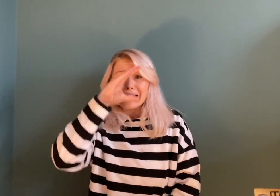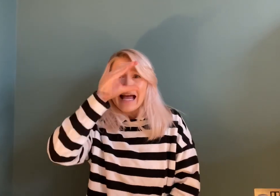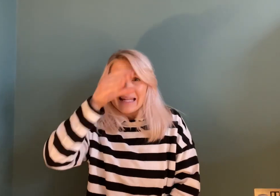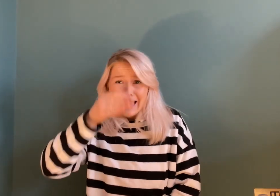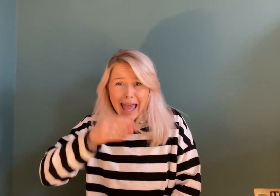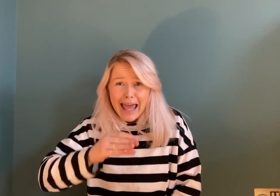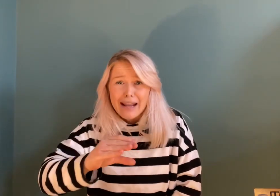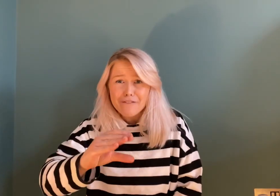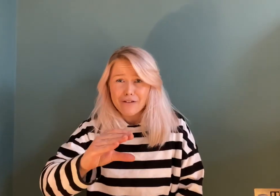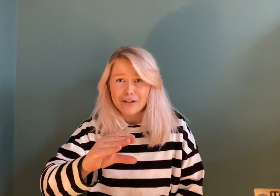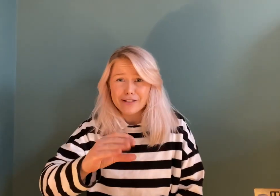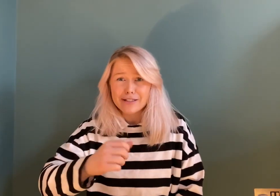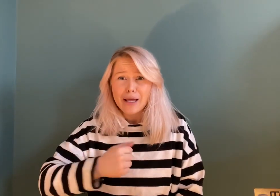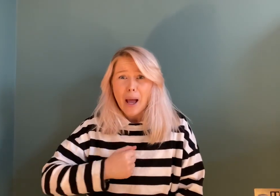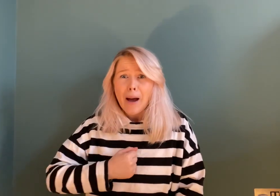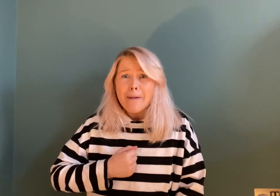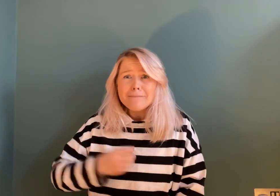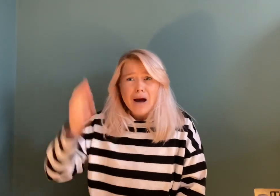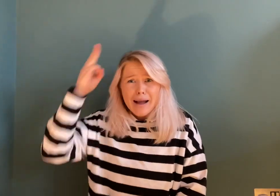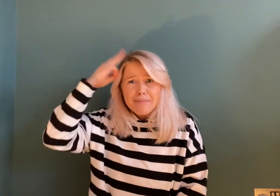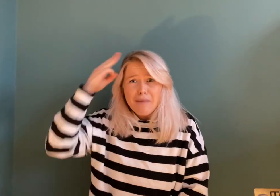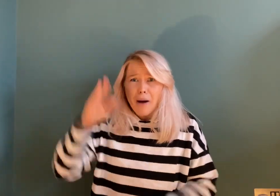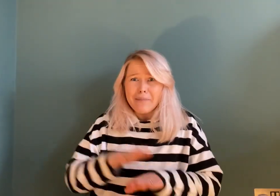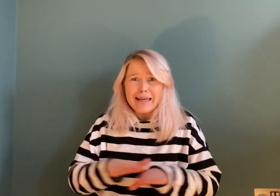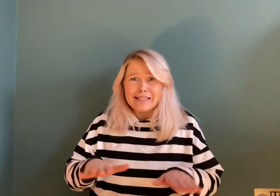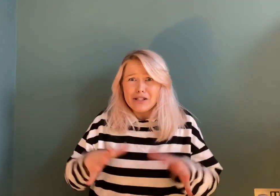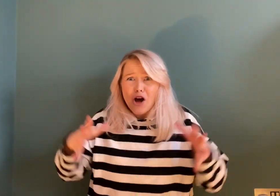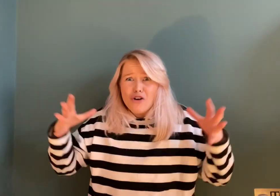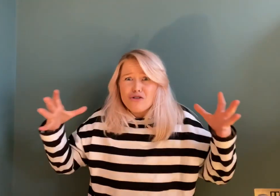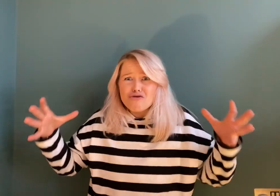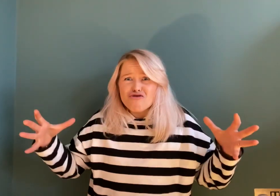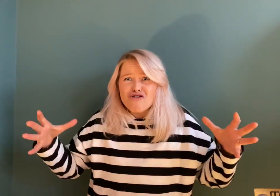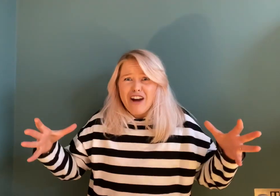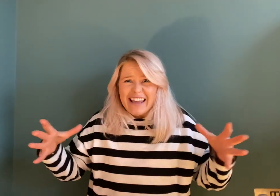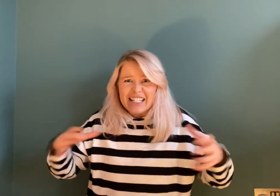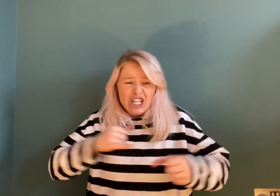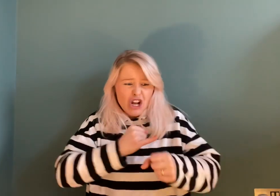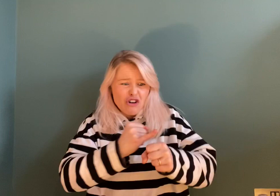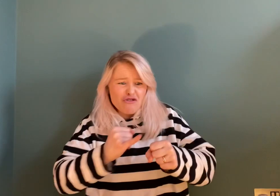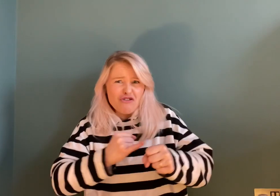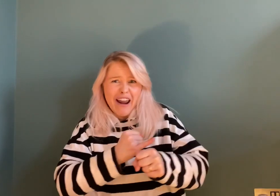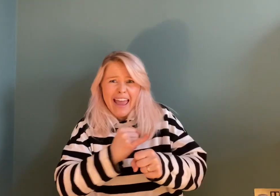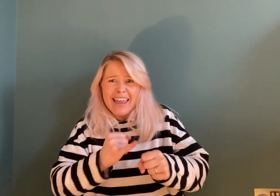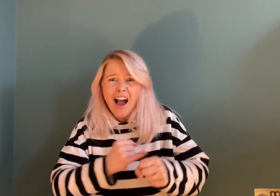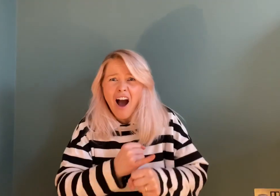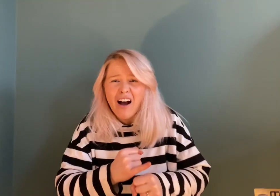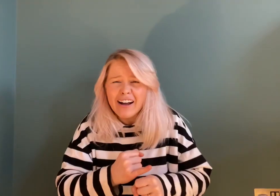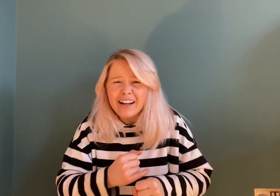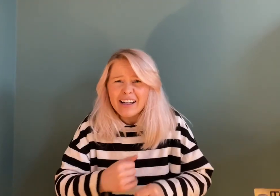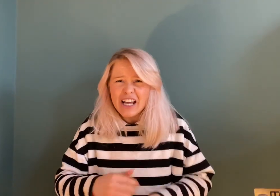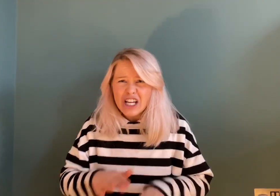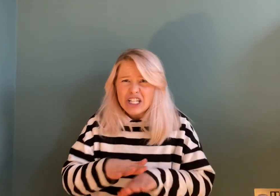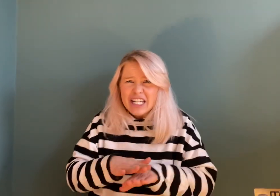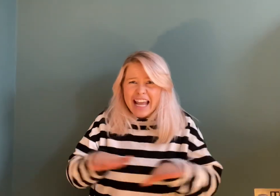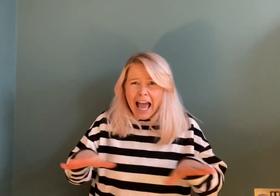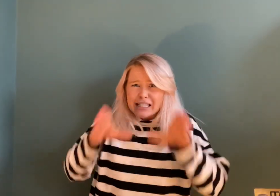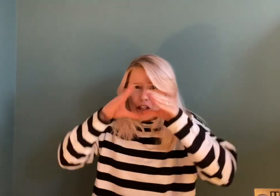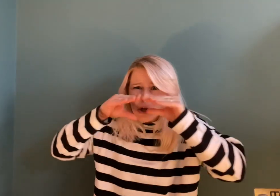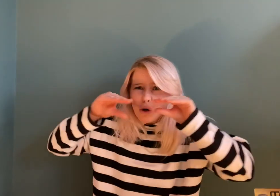an elephant. My mum isn't a great grey hunk. She hasn't got